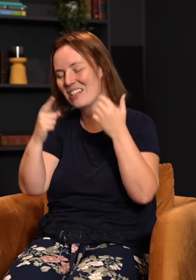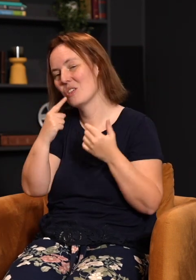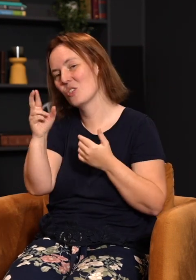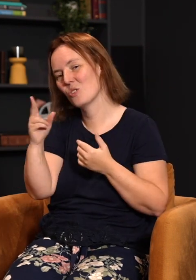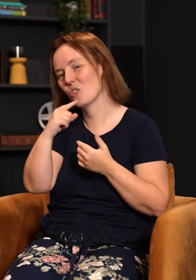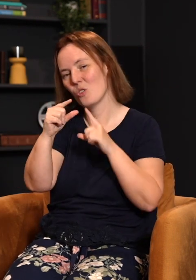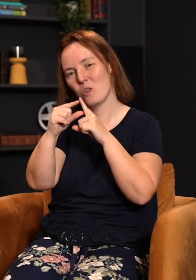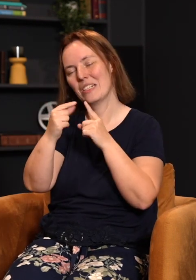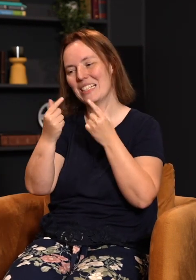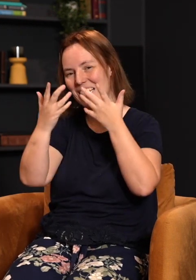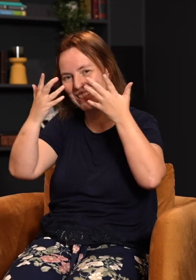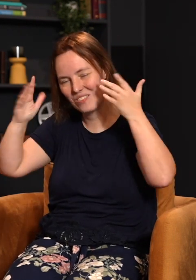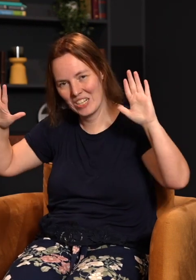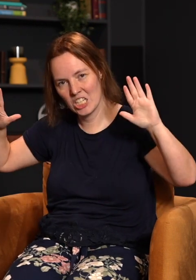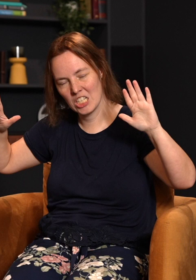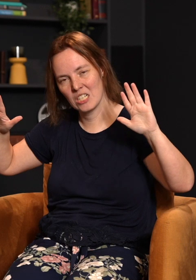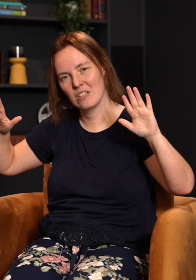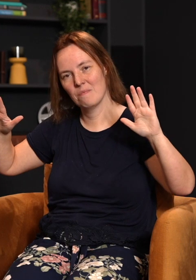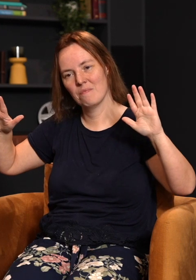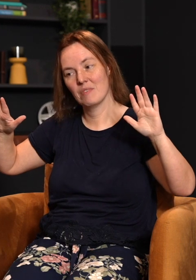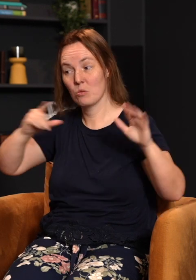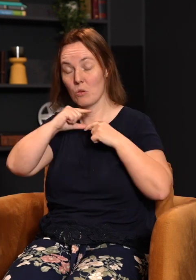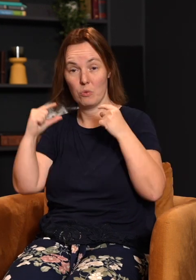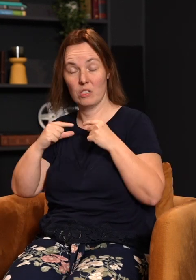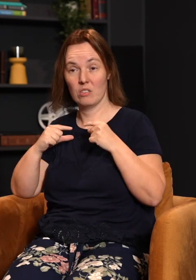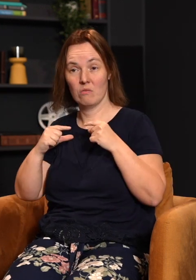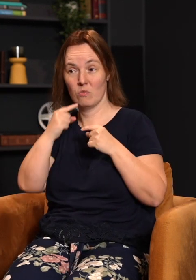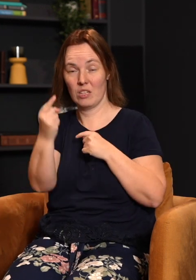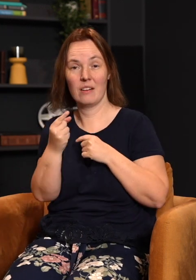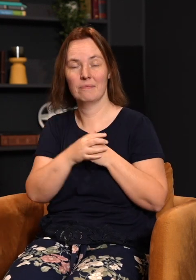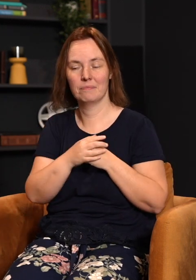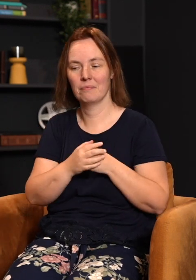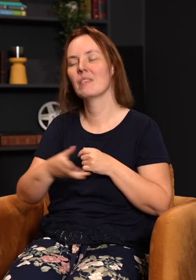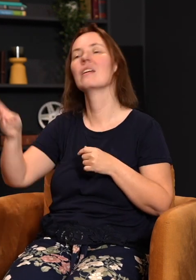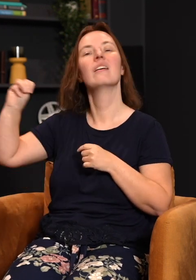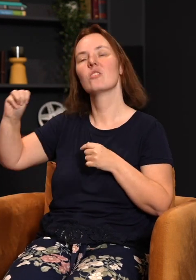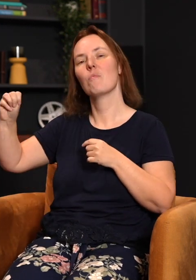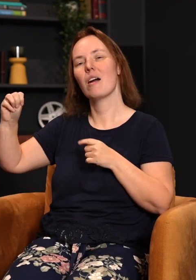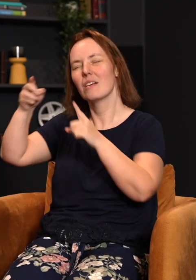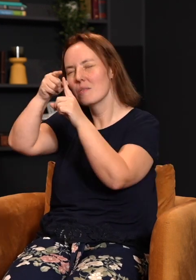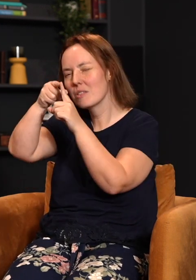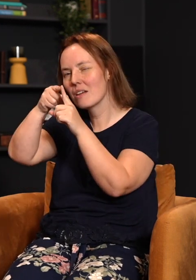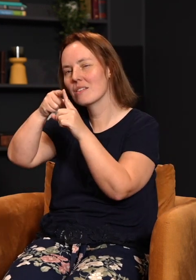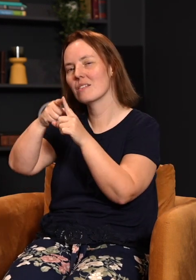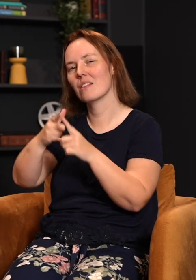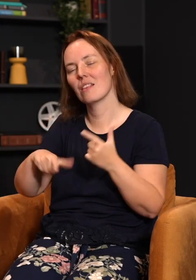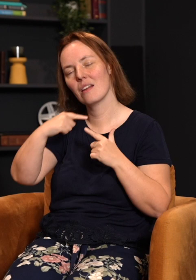it is finished. That's what the priests were saying. And so Mark is very precise in letting us